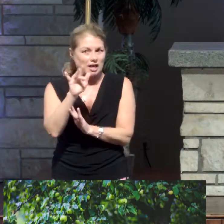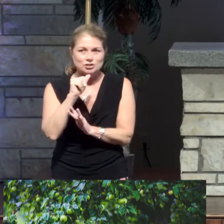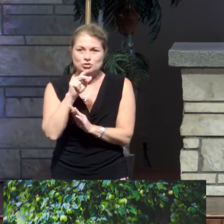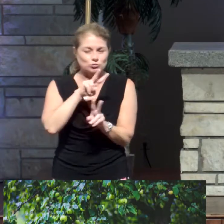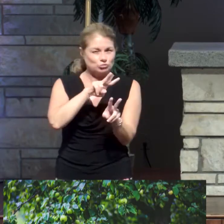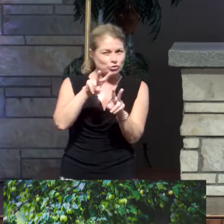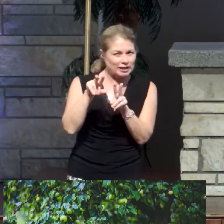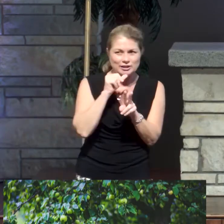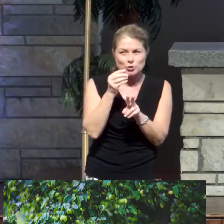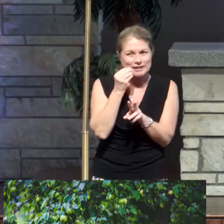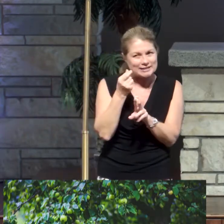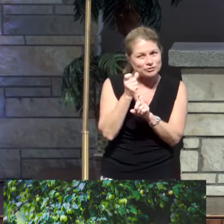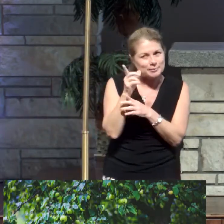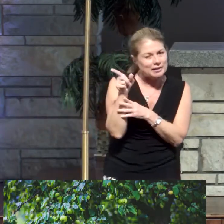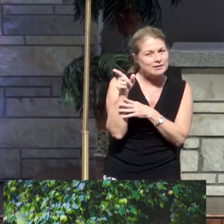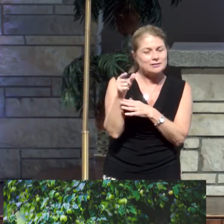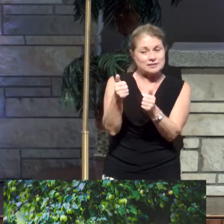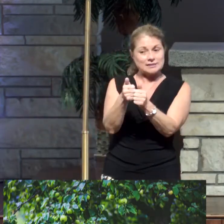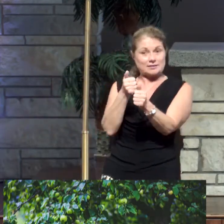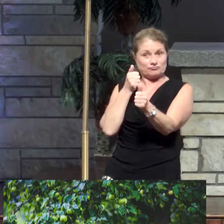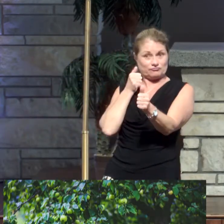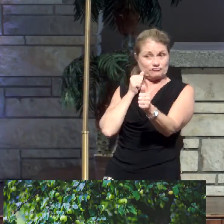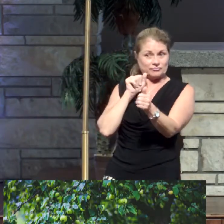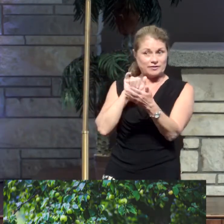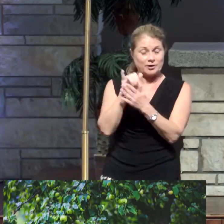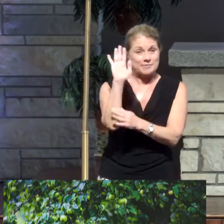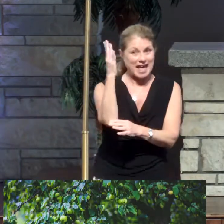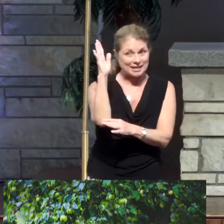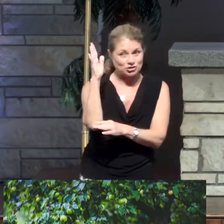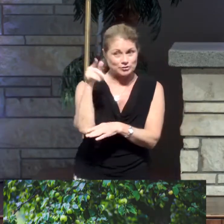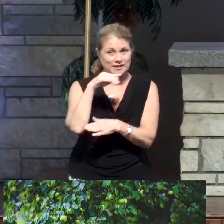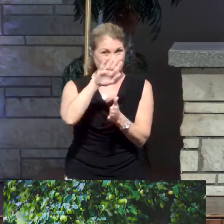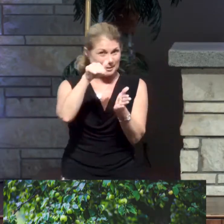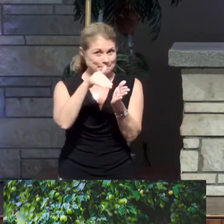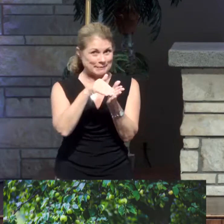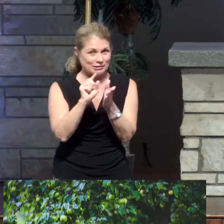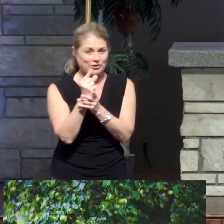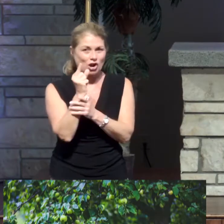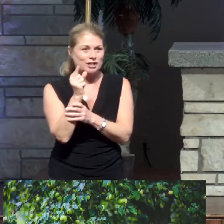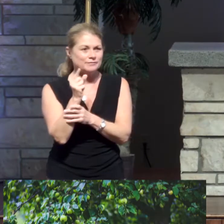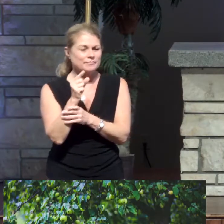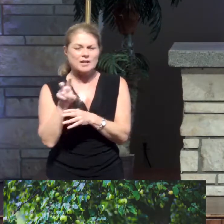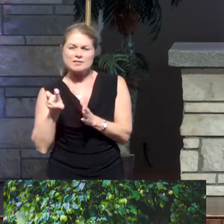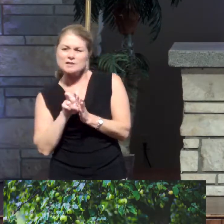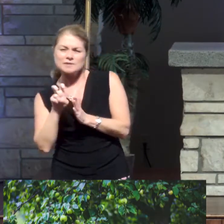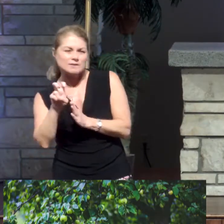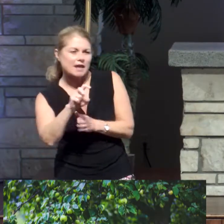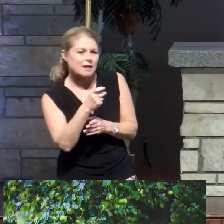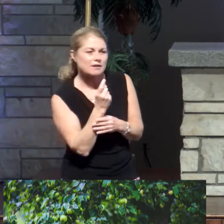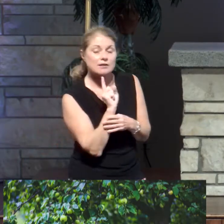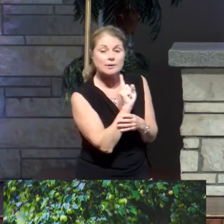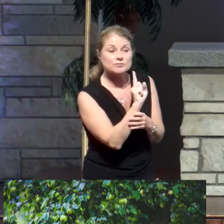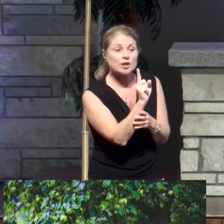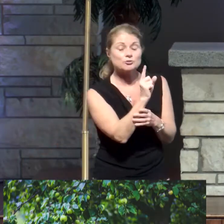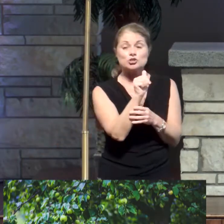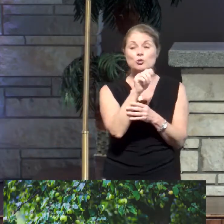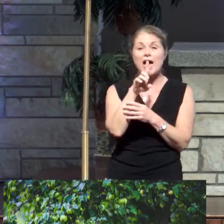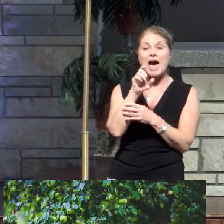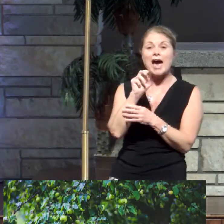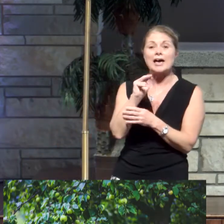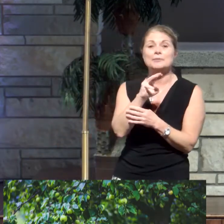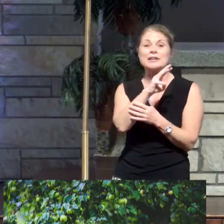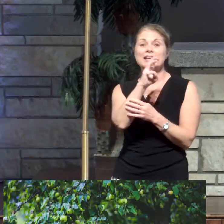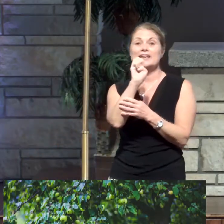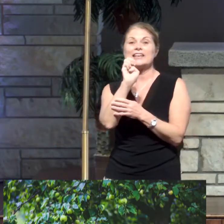look at it. Don't eat from it. Just stay away from the tree in the middle of the garden. The serpent comes up to Adam and Eve. And he said, did God